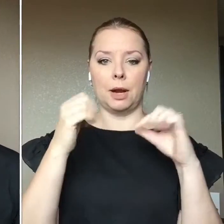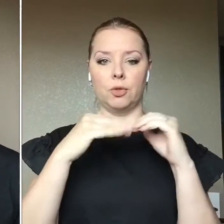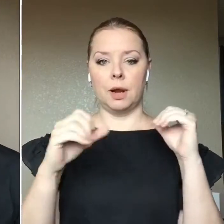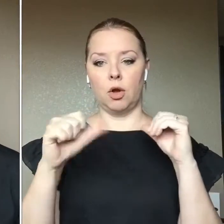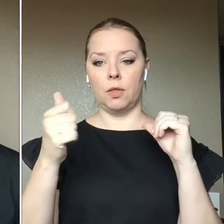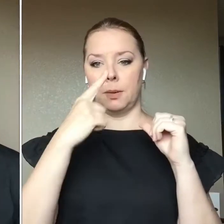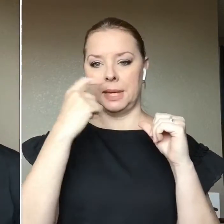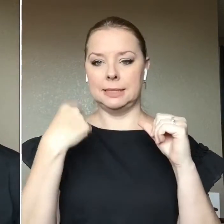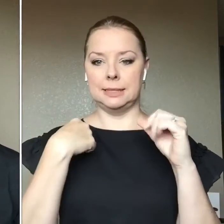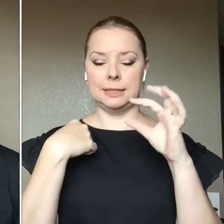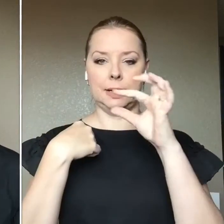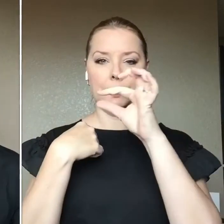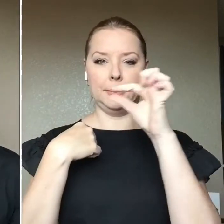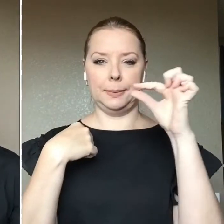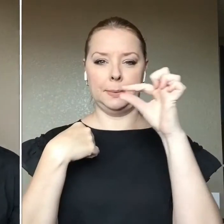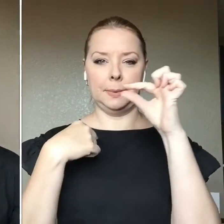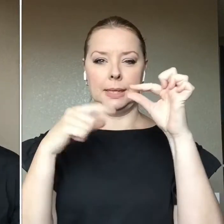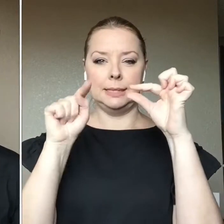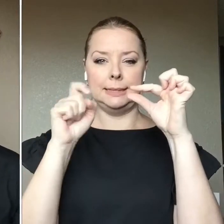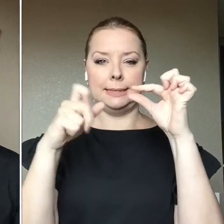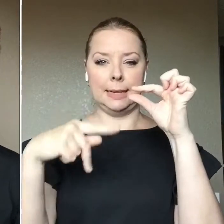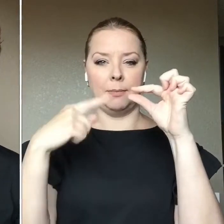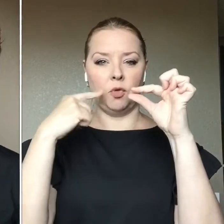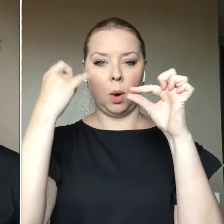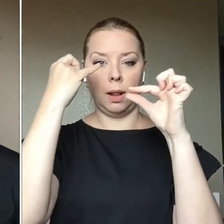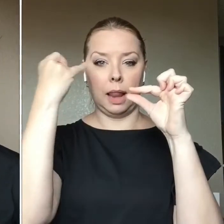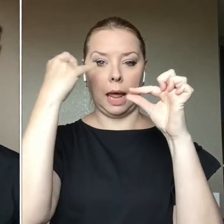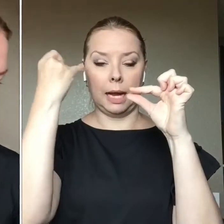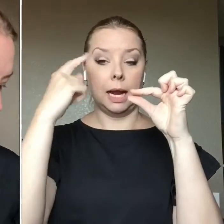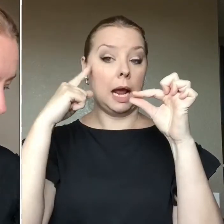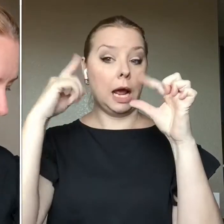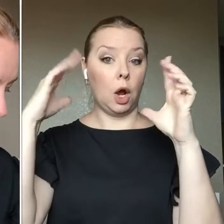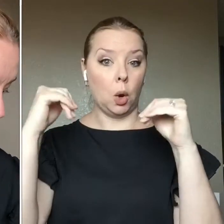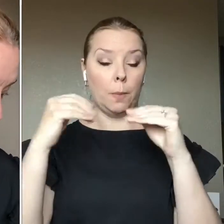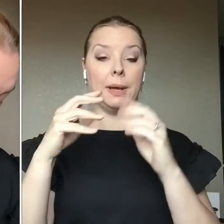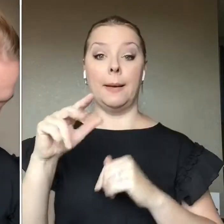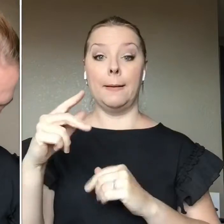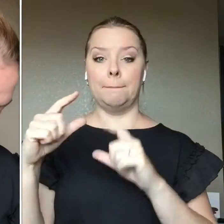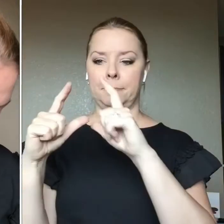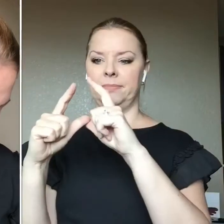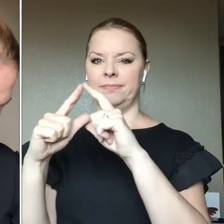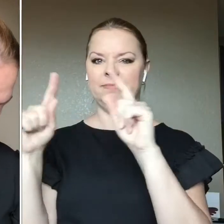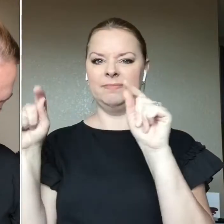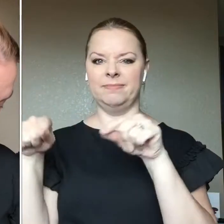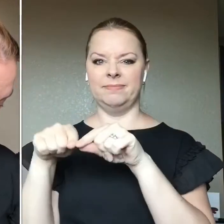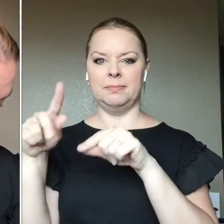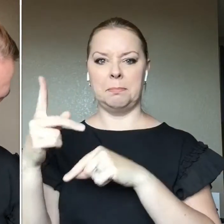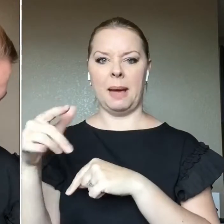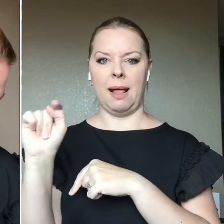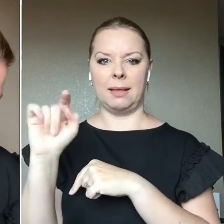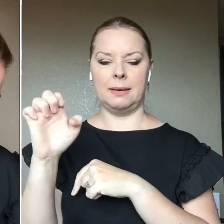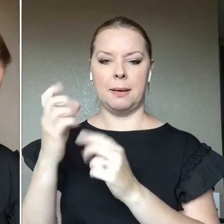tip that you can use for like a liner, which I was hoping the palette that I bought would have, but it didn't because I actually had to, um,